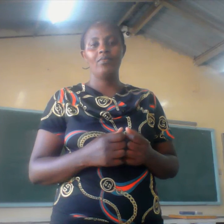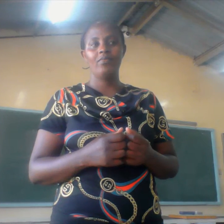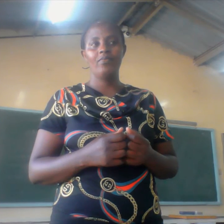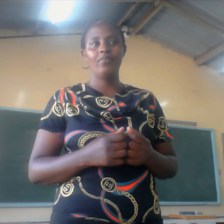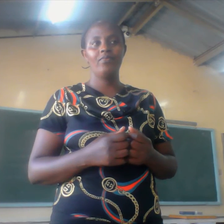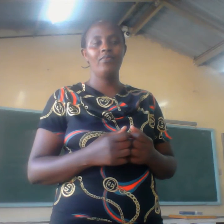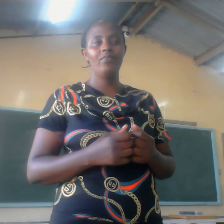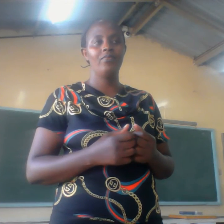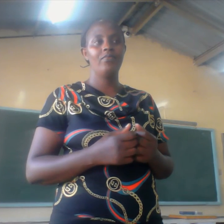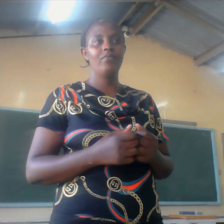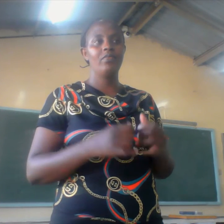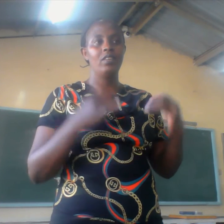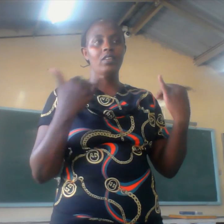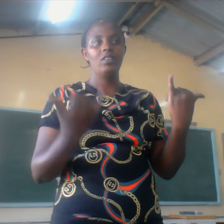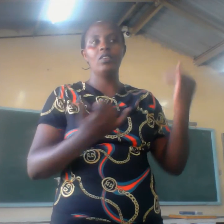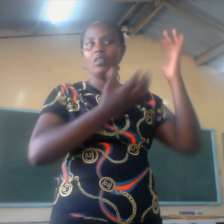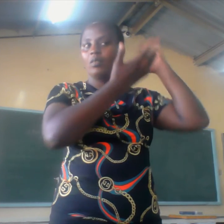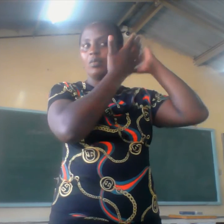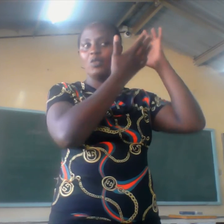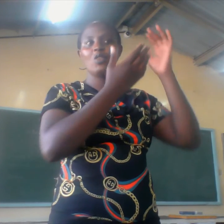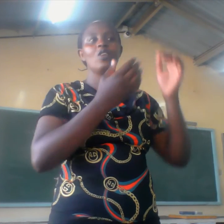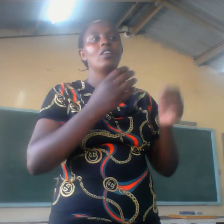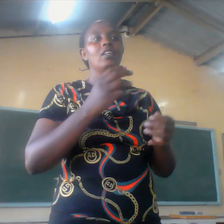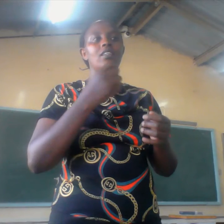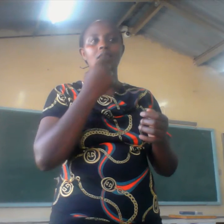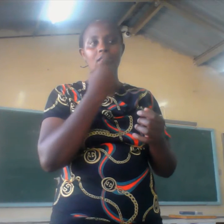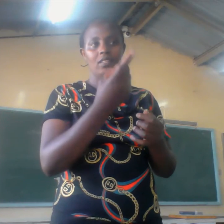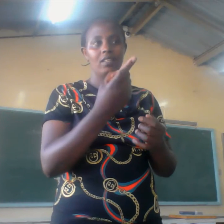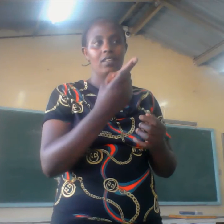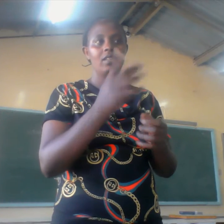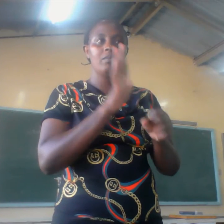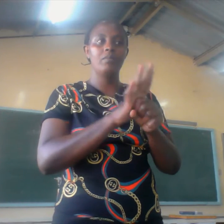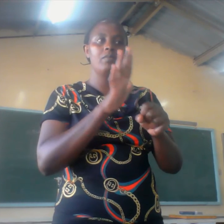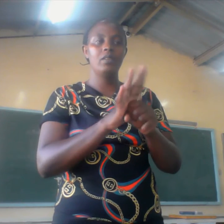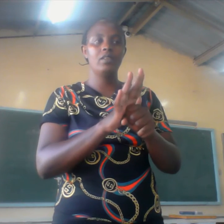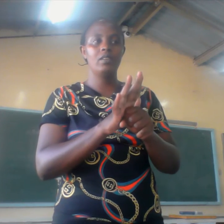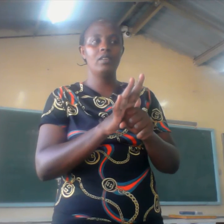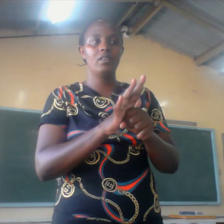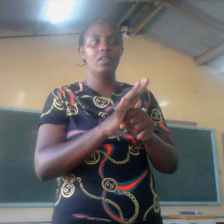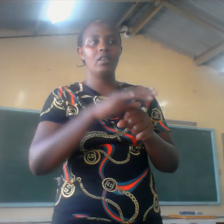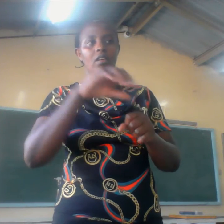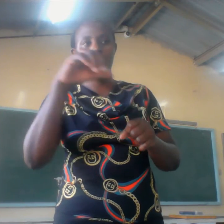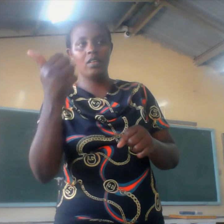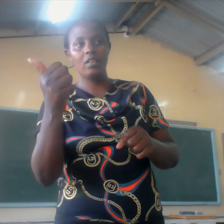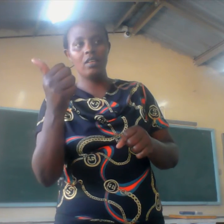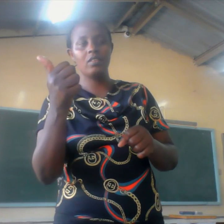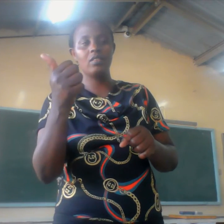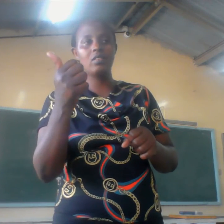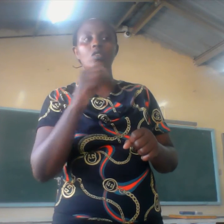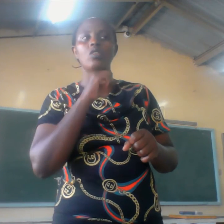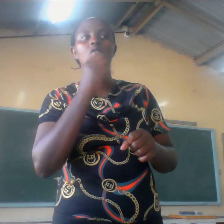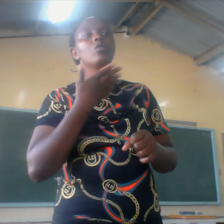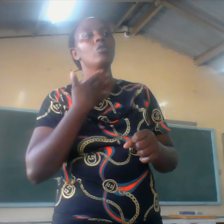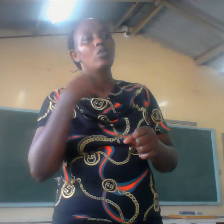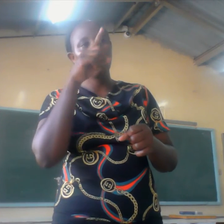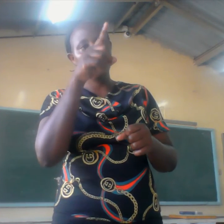The now bitch. said that the has received a lot of He